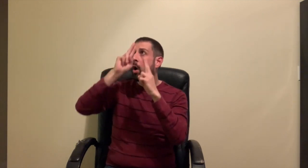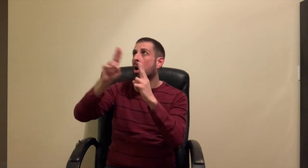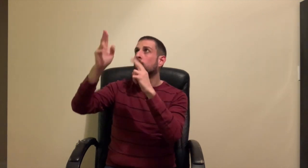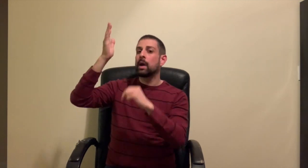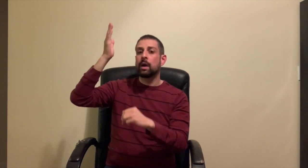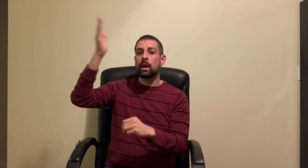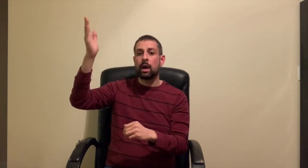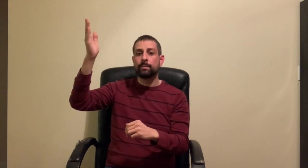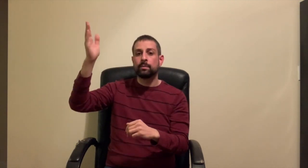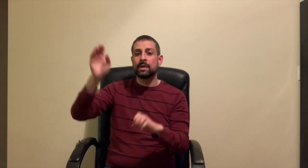Him.